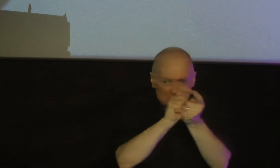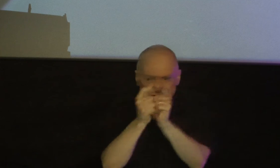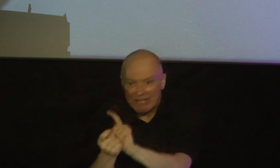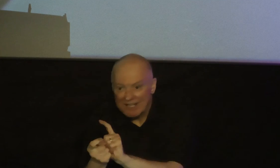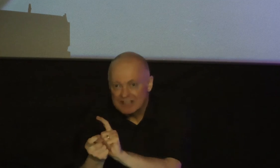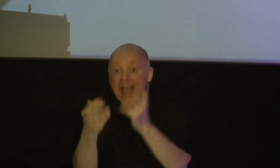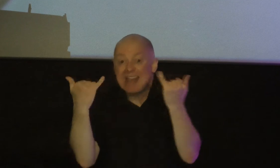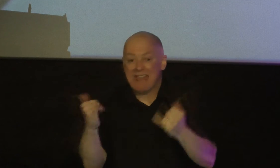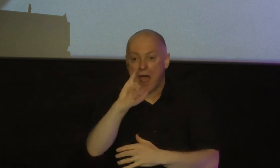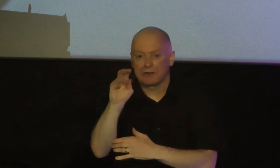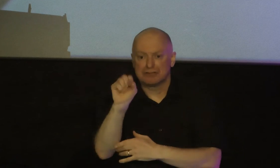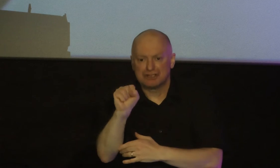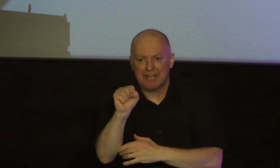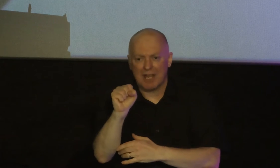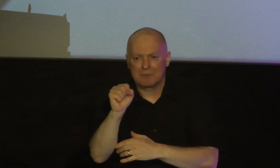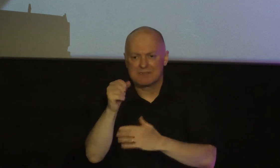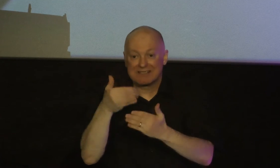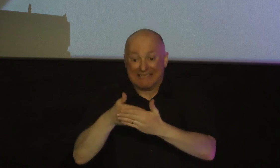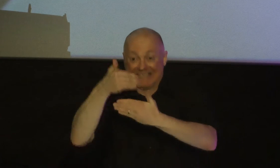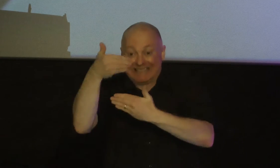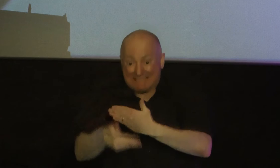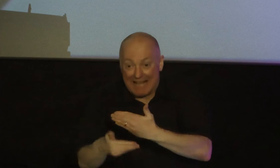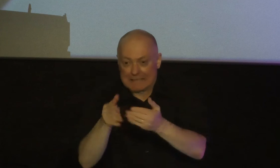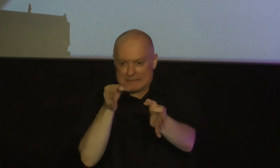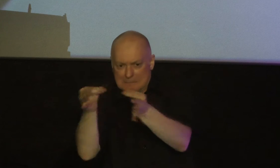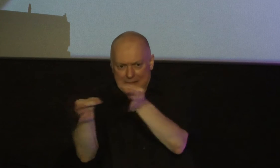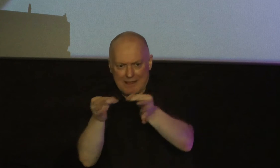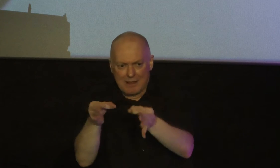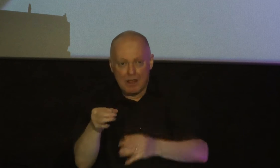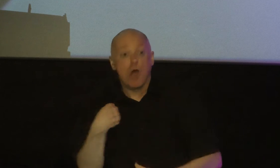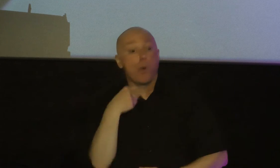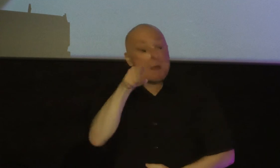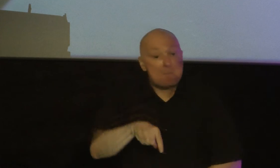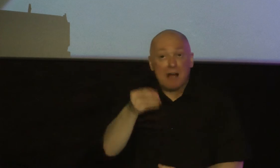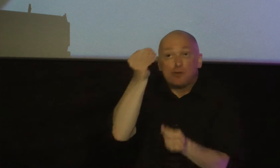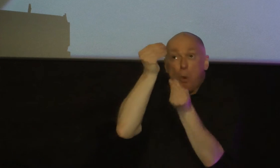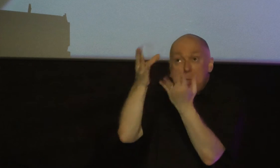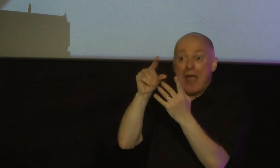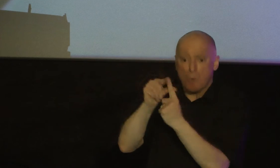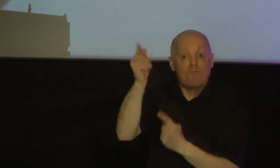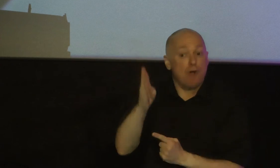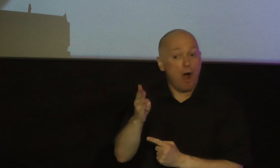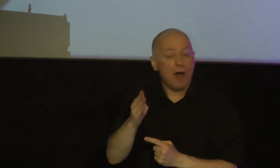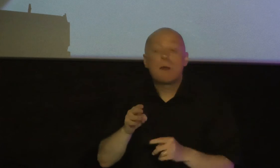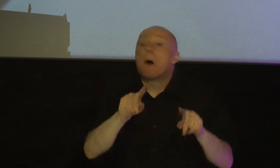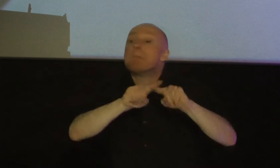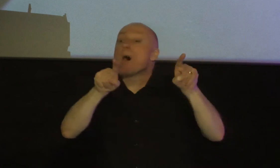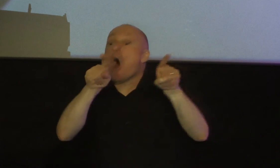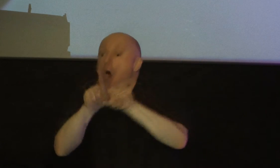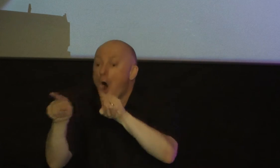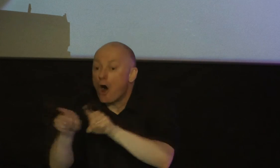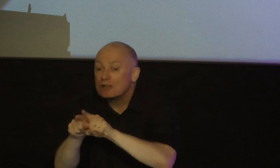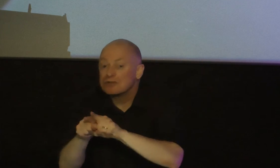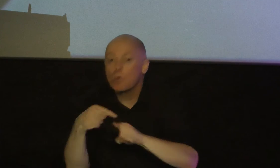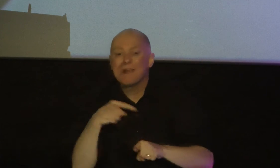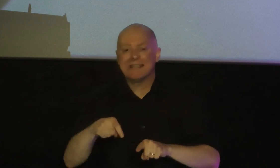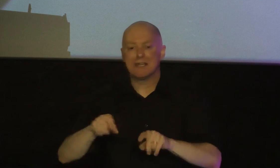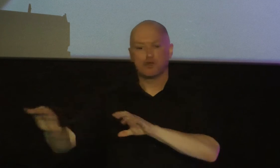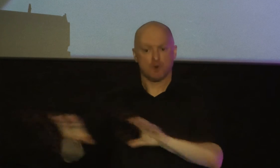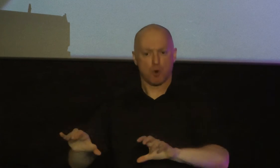james next exhortations not only that we are to obey the word of god but also to be doers of the word of god